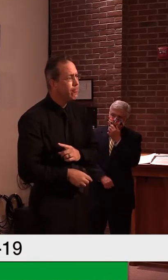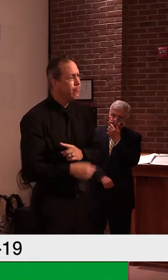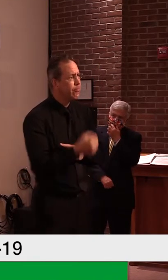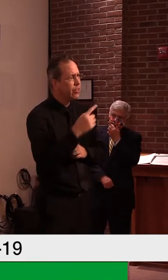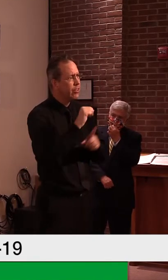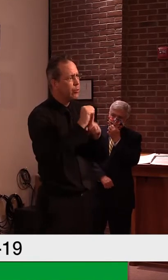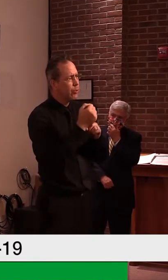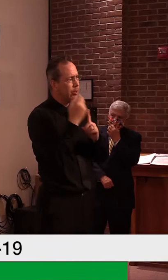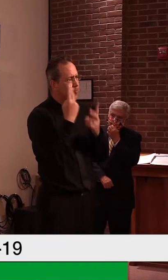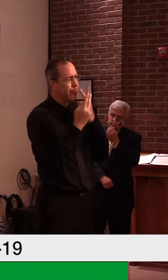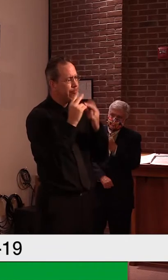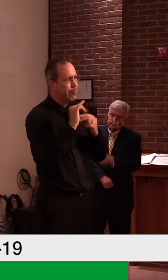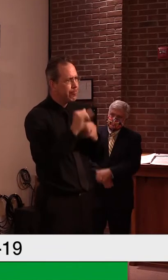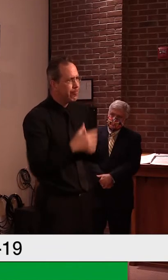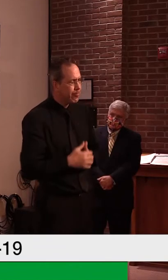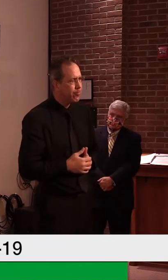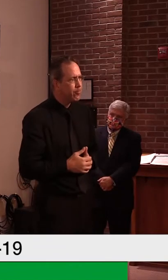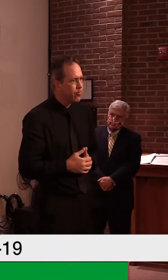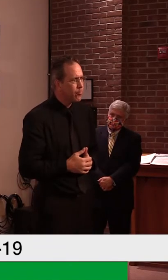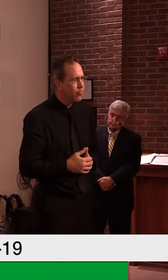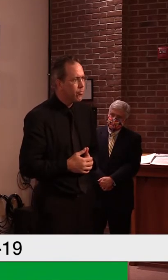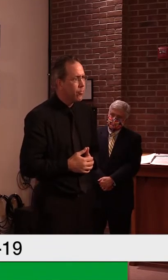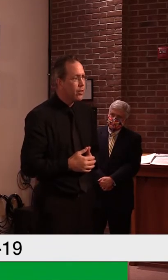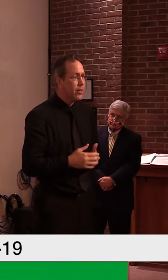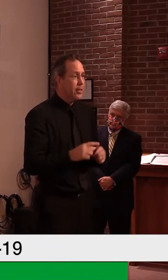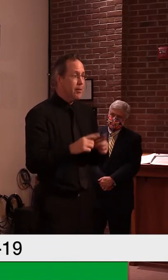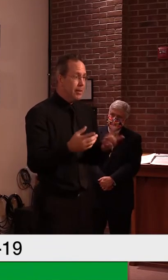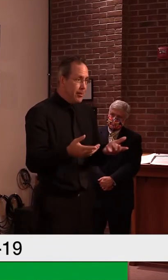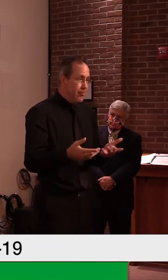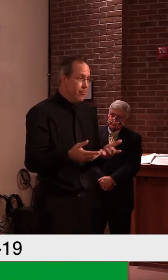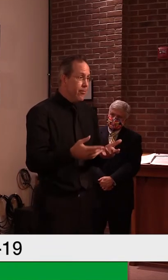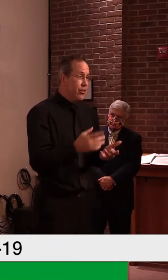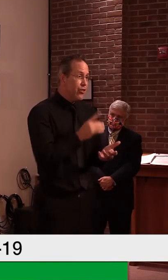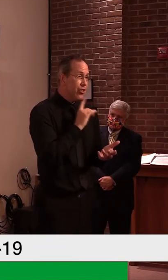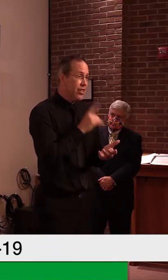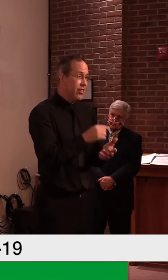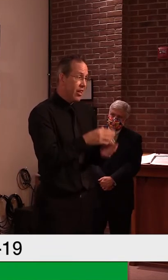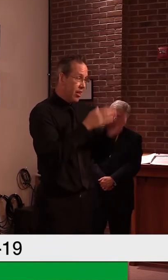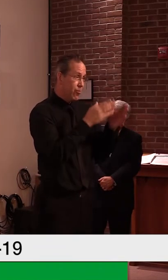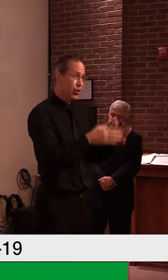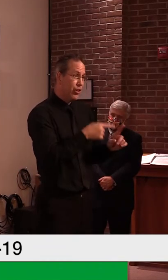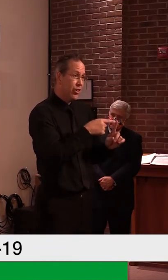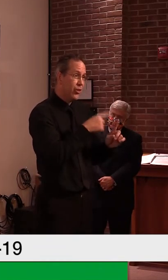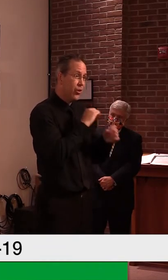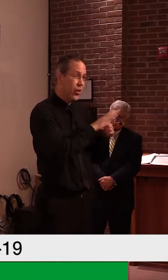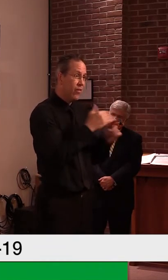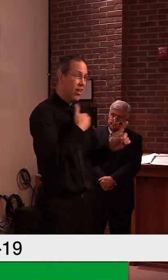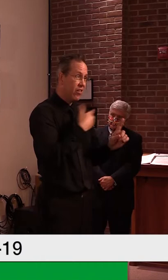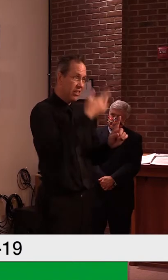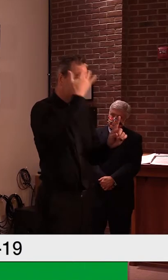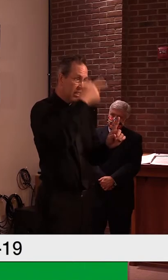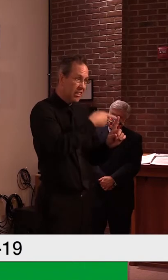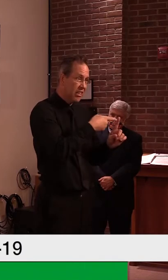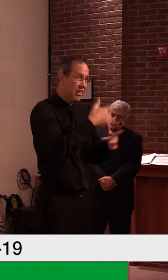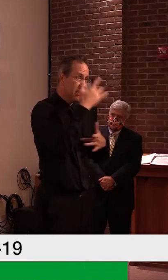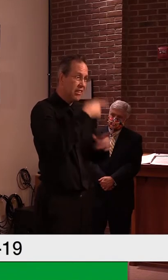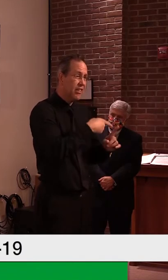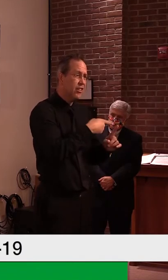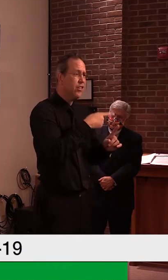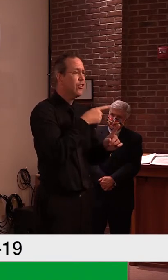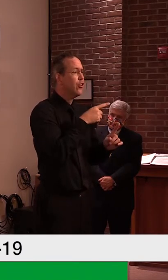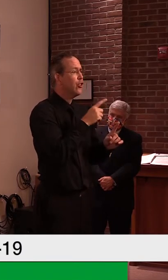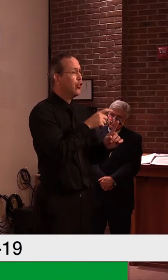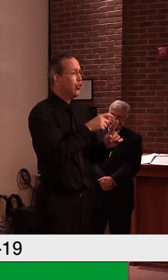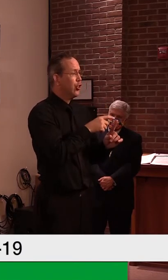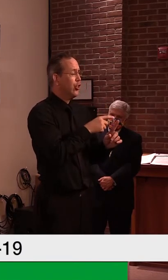but again, the reality is, uh, the person did not feel well and they needed health care. And part of the health care was a